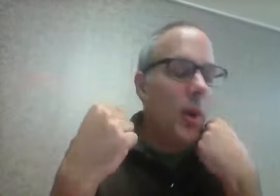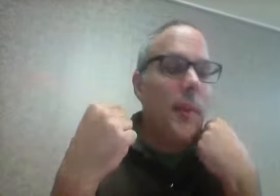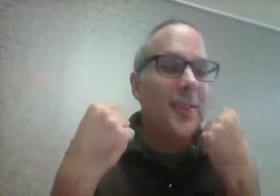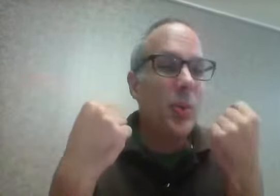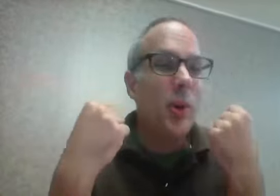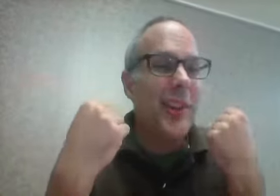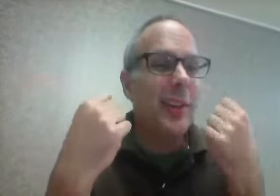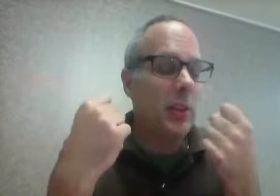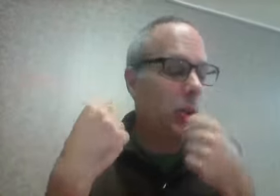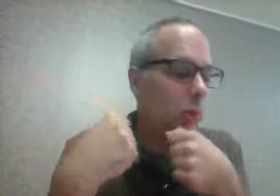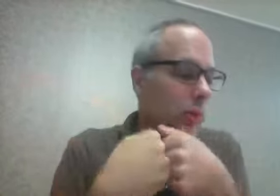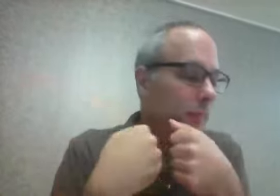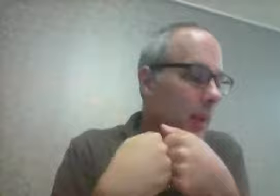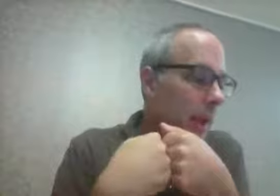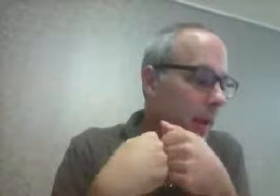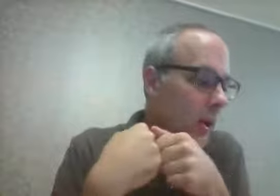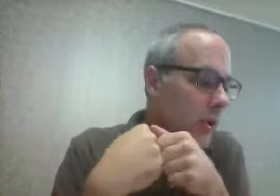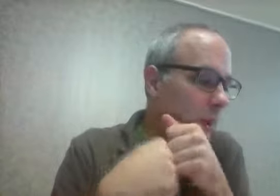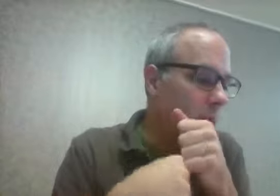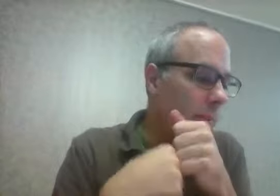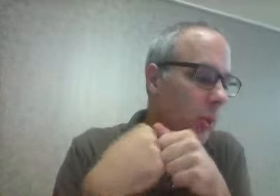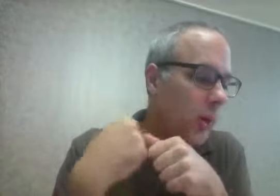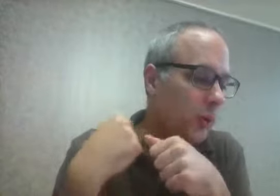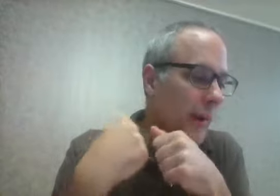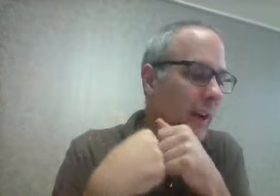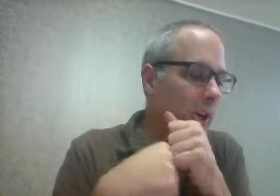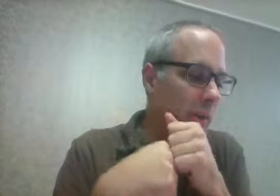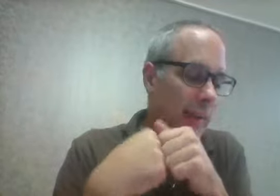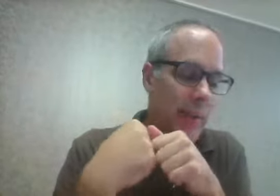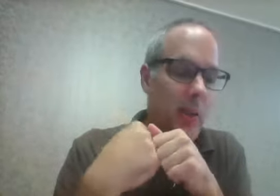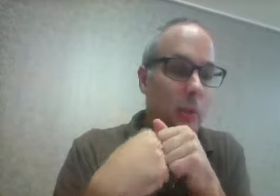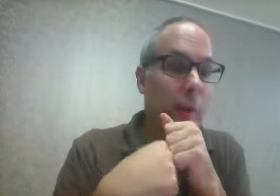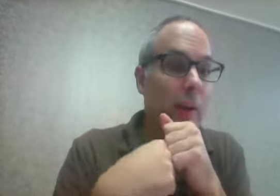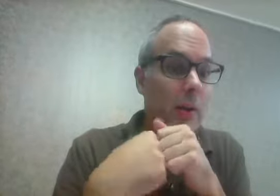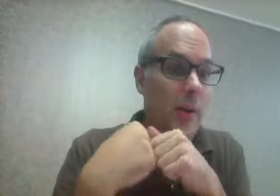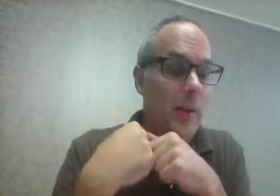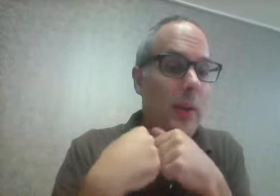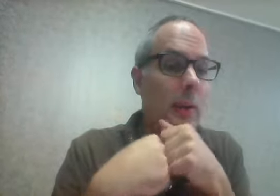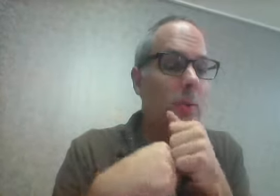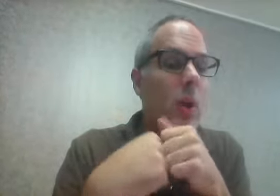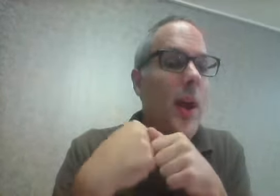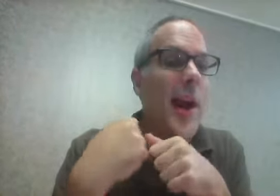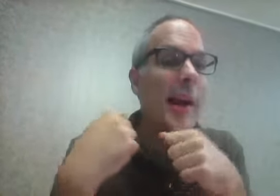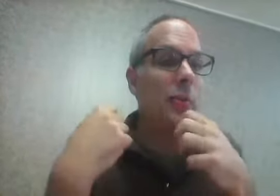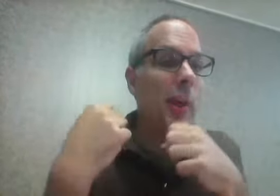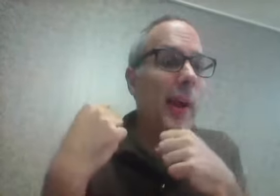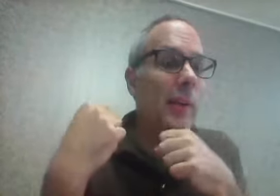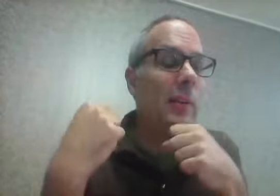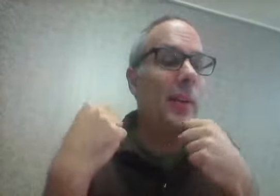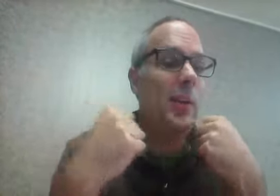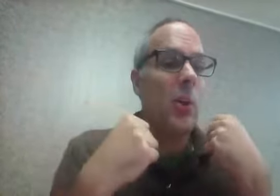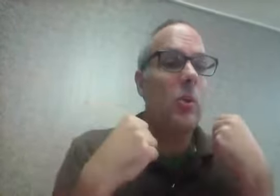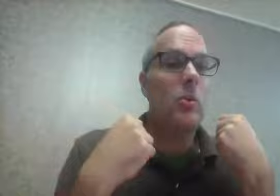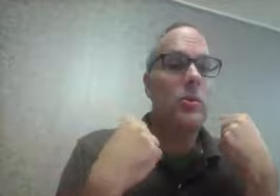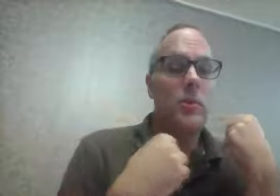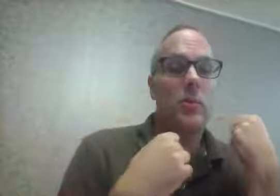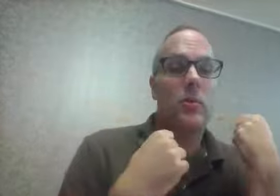this is the word include. And also we talked about the word rarely, rarely. OK, so I rarely go to